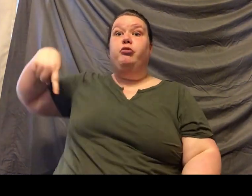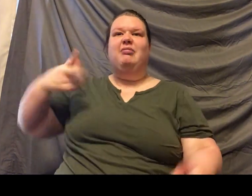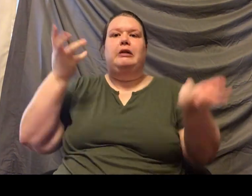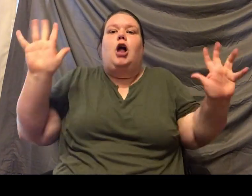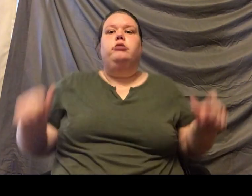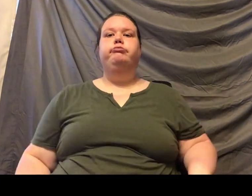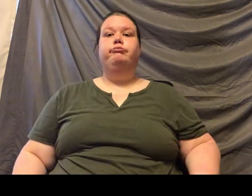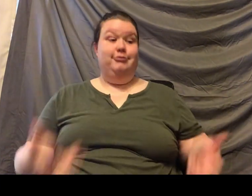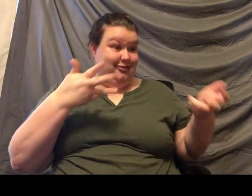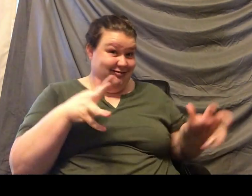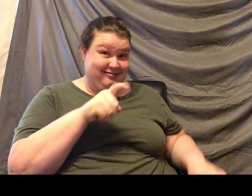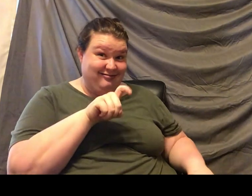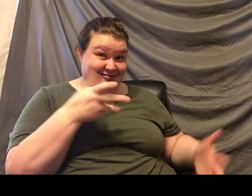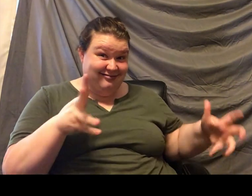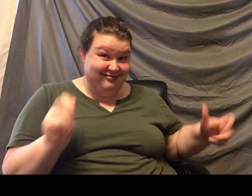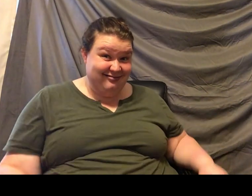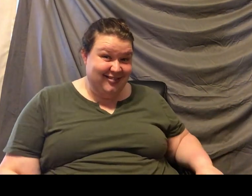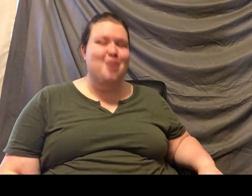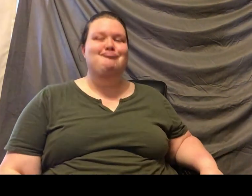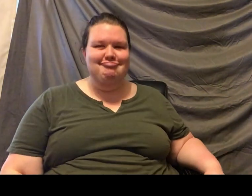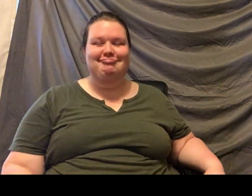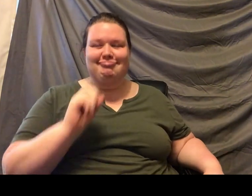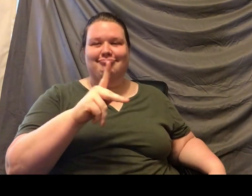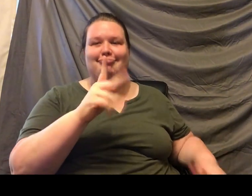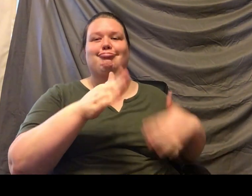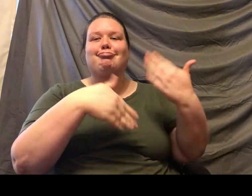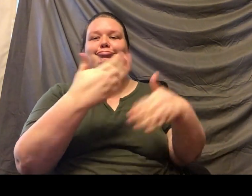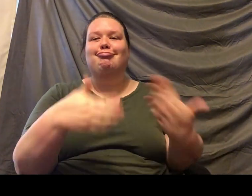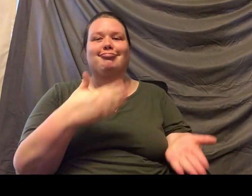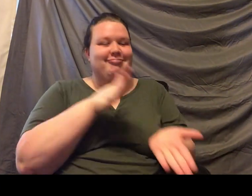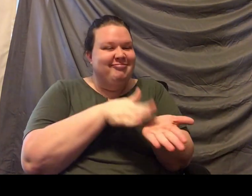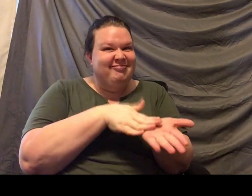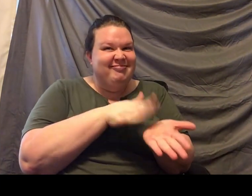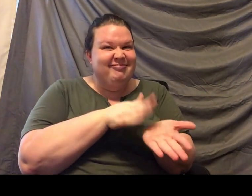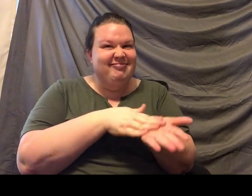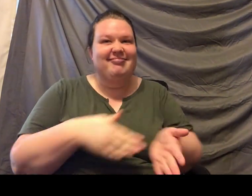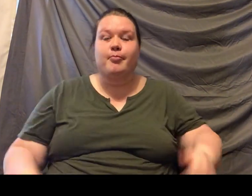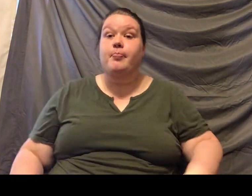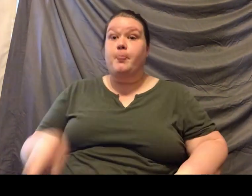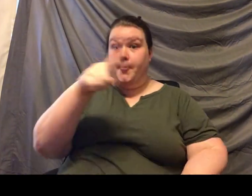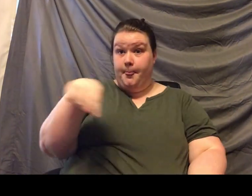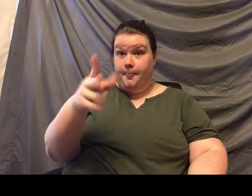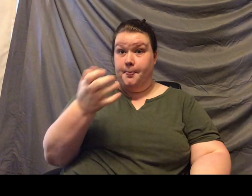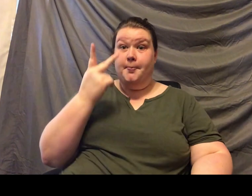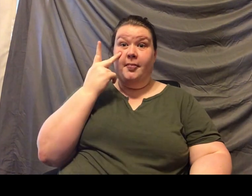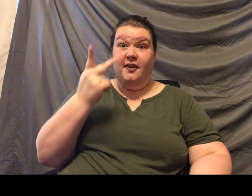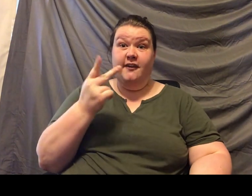He's done. Are you done with the strawberry? There you go. Good job. Huh? Yeah. Do you guys want to see what their diet looks like?